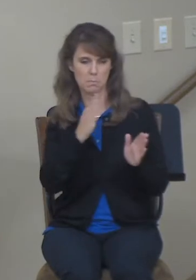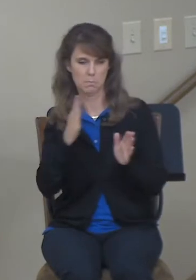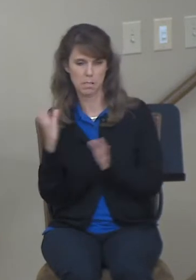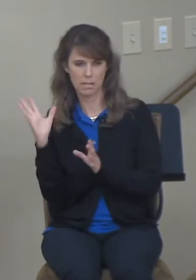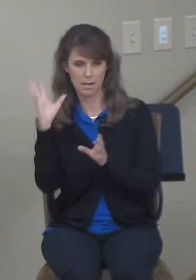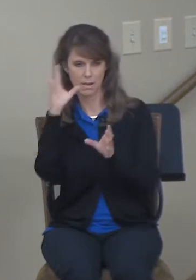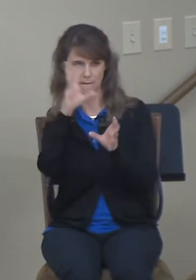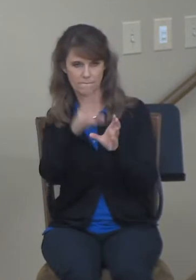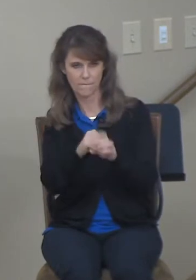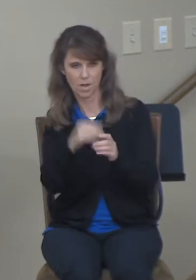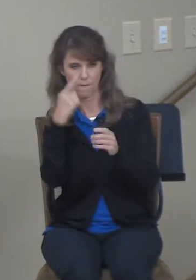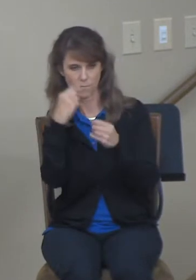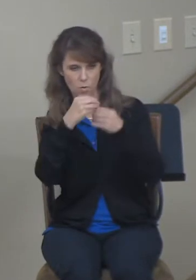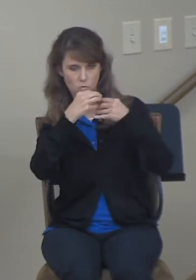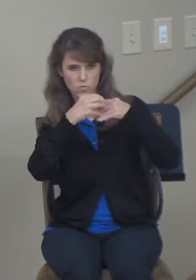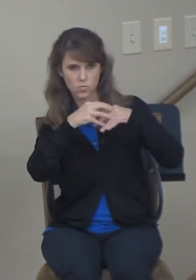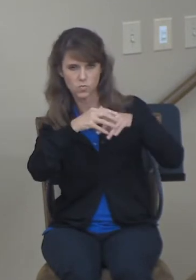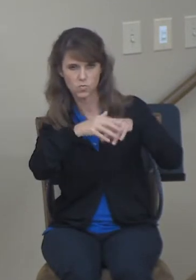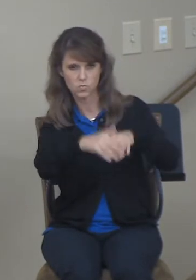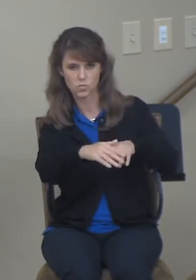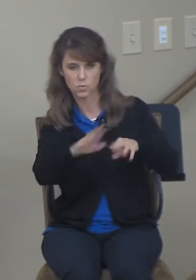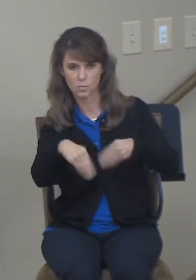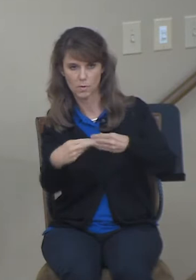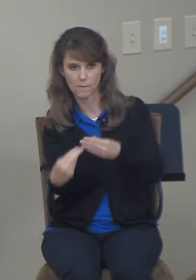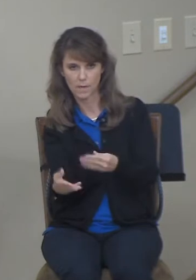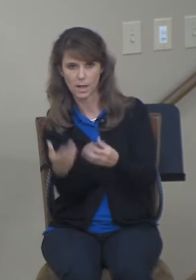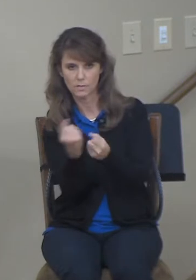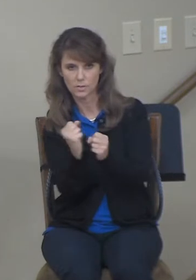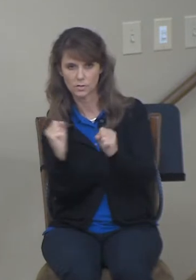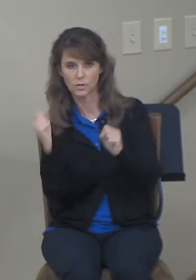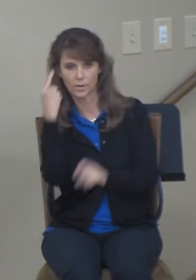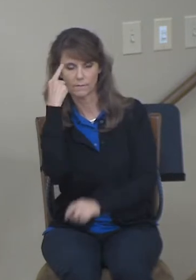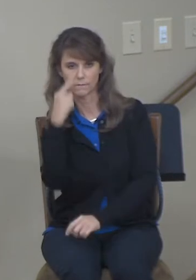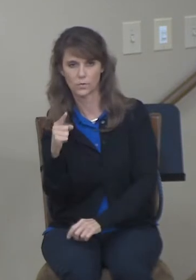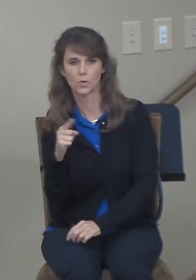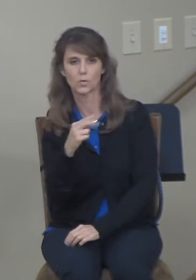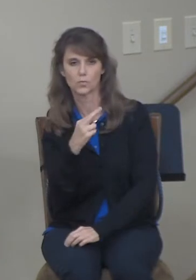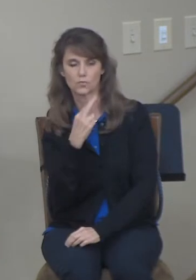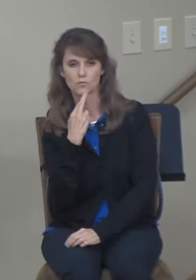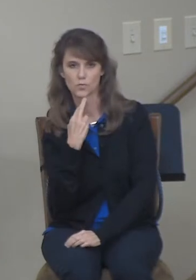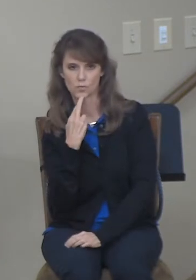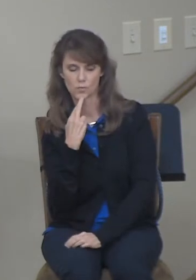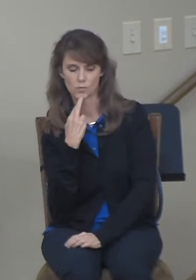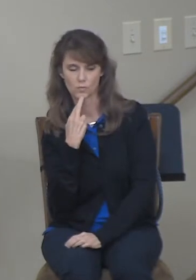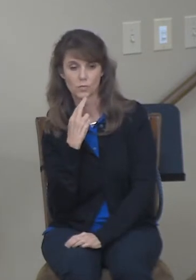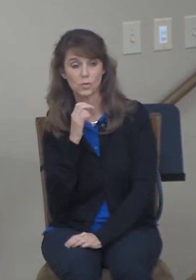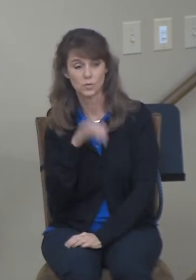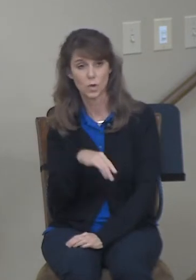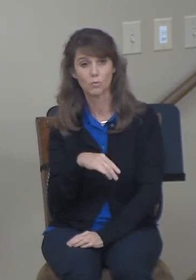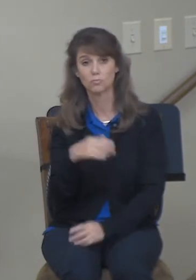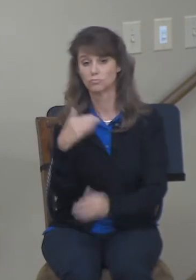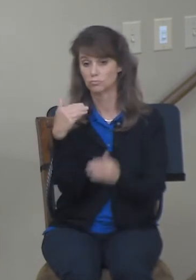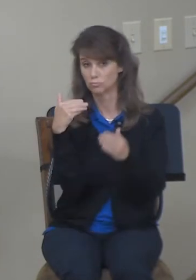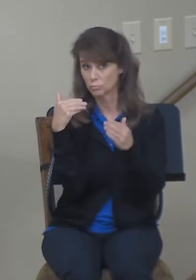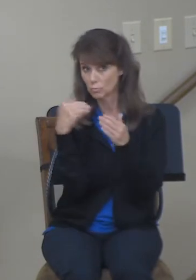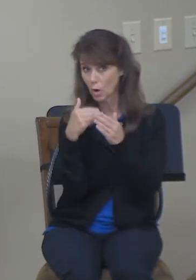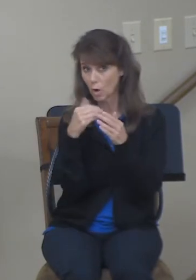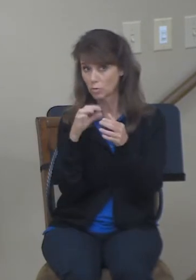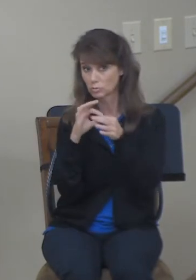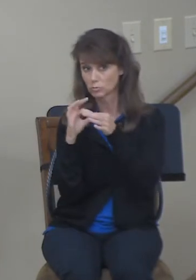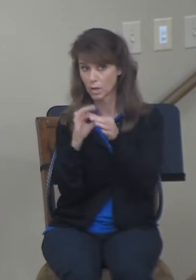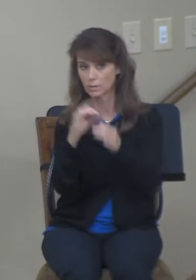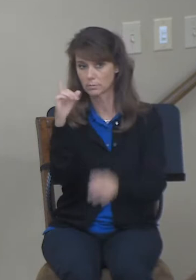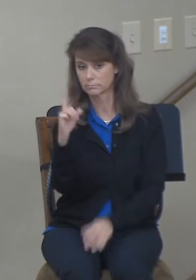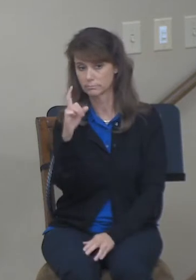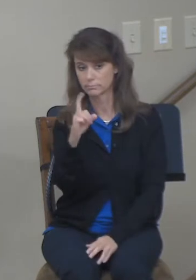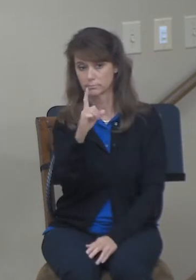these things to closure and provide security for Ruth. So this near kinsman is coming by, and he tells him,